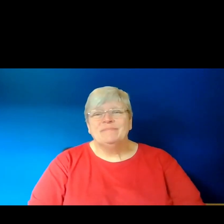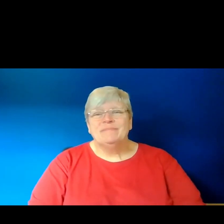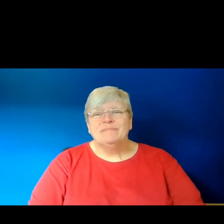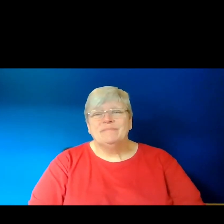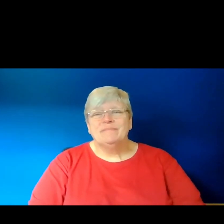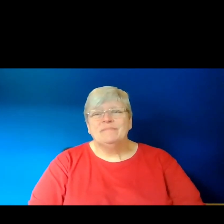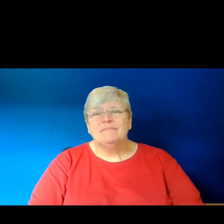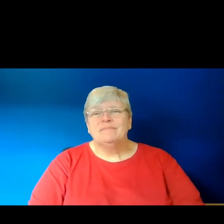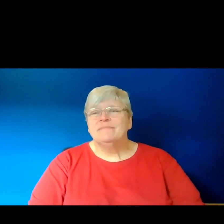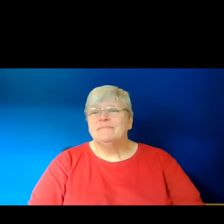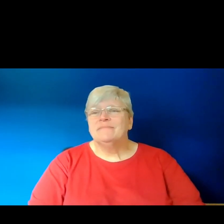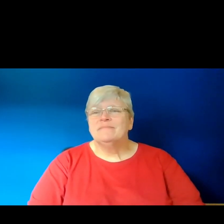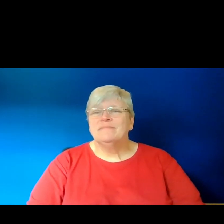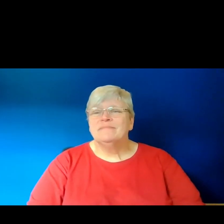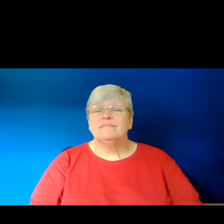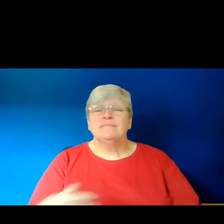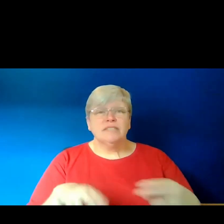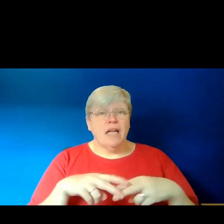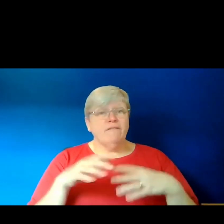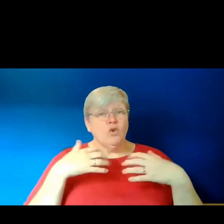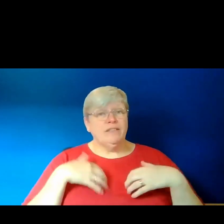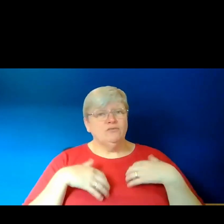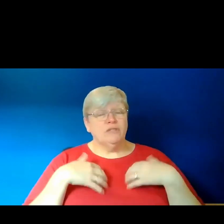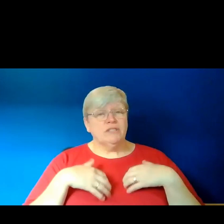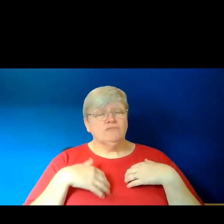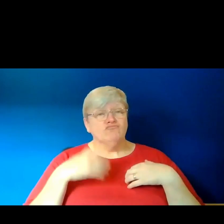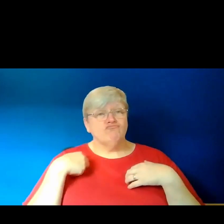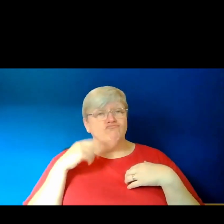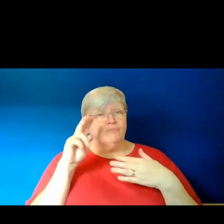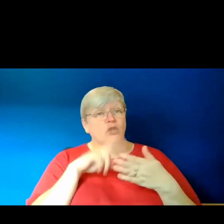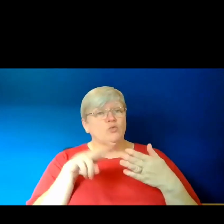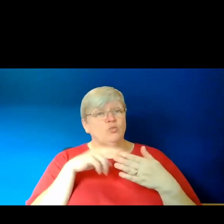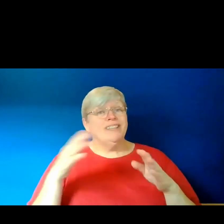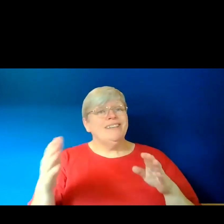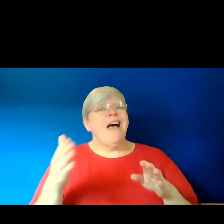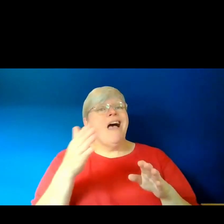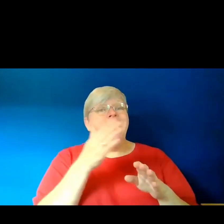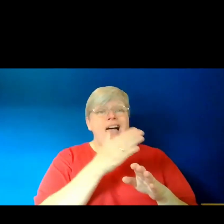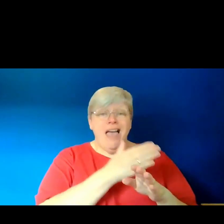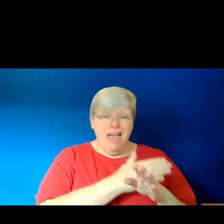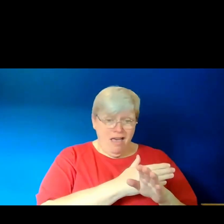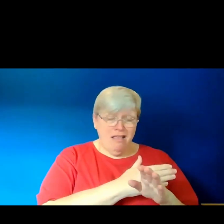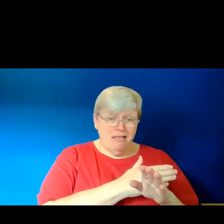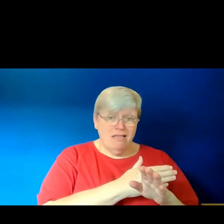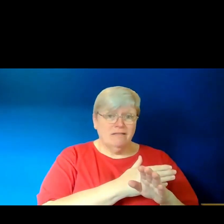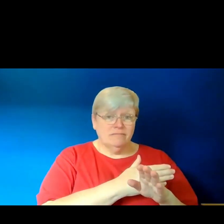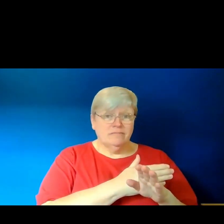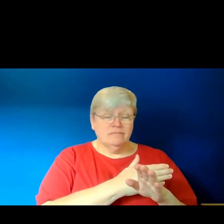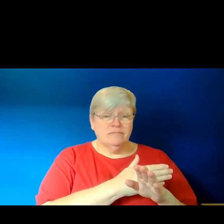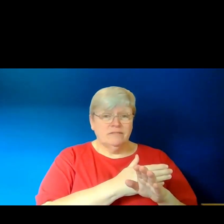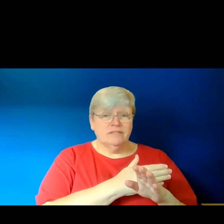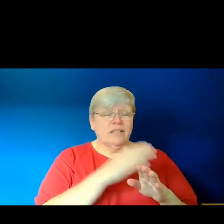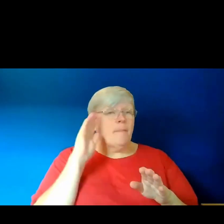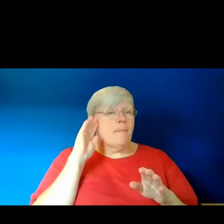So, if you're interested, you can read an earlier draft of five of my Truti Trinh poems on their Bedtime